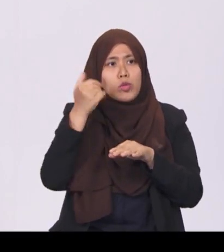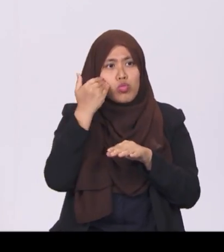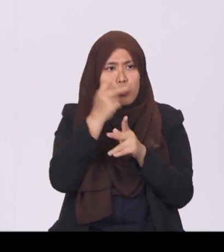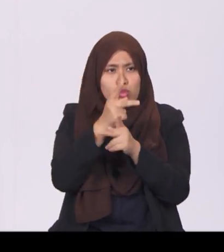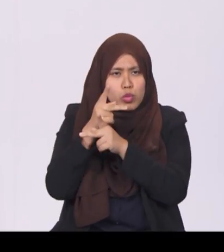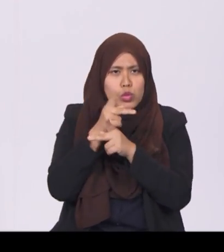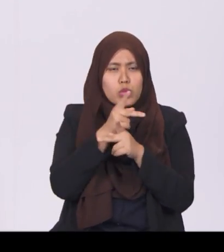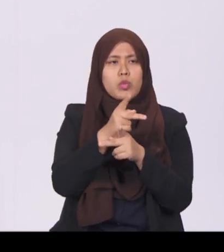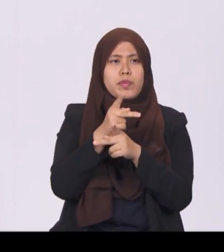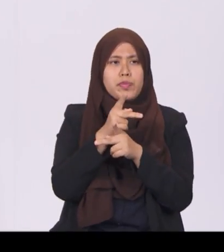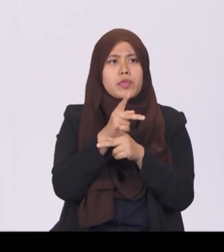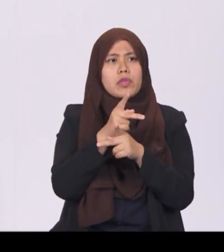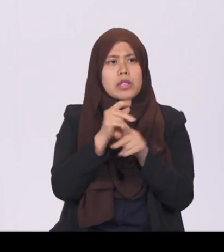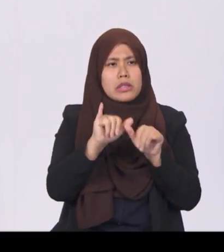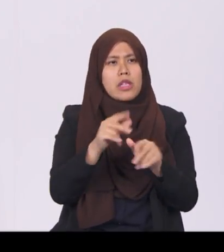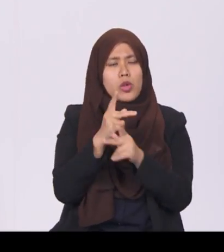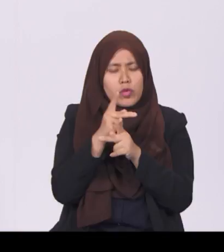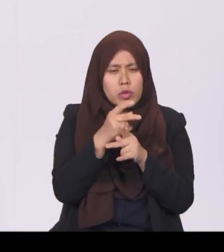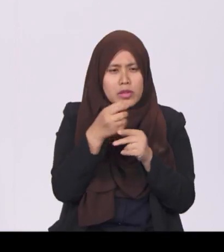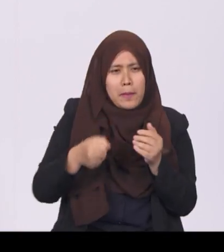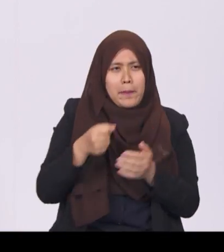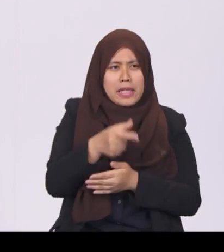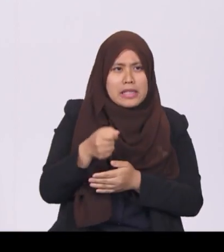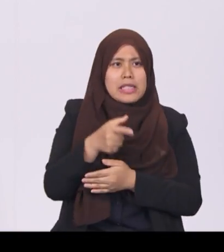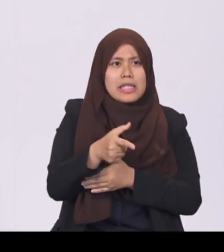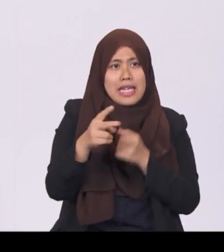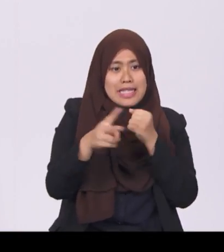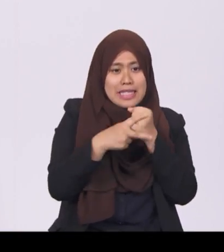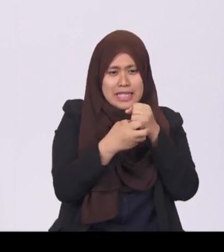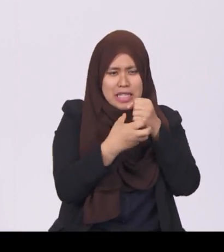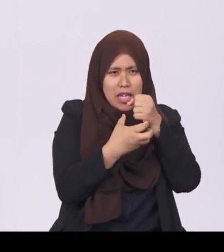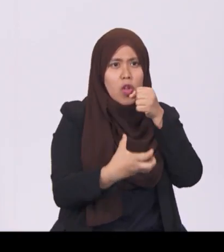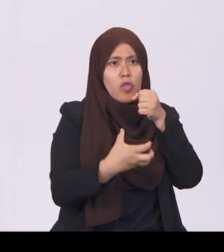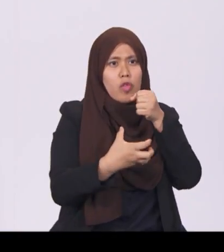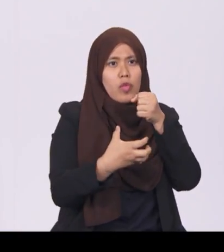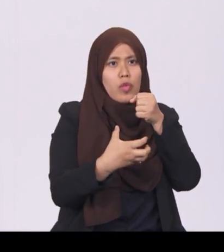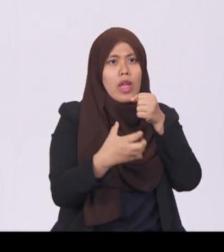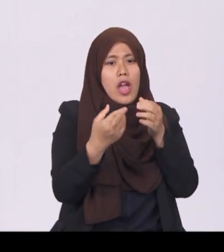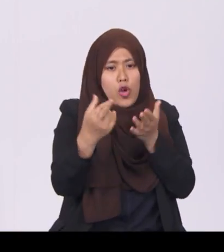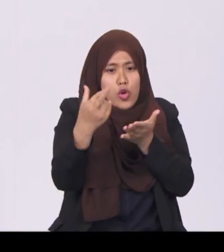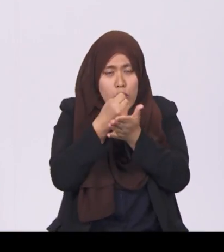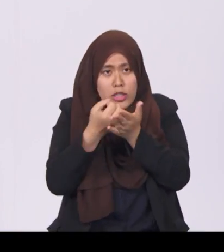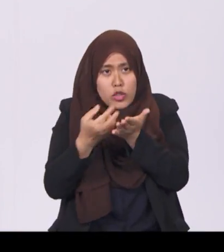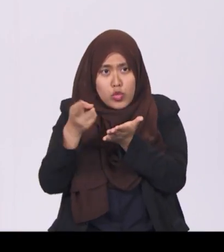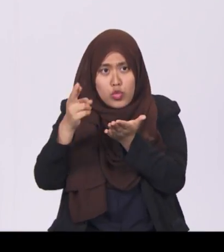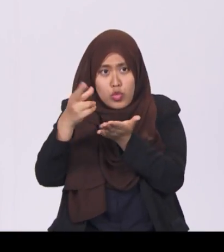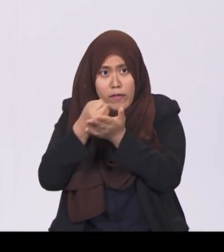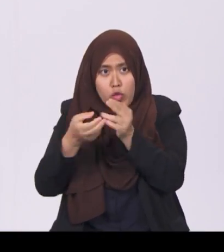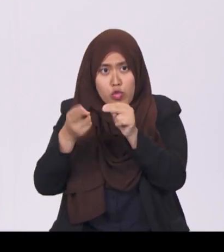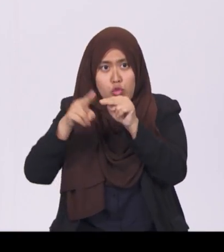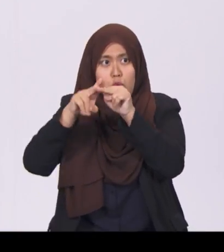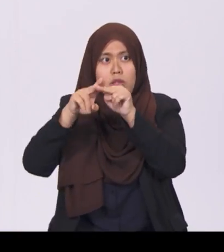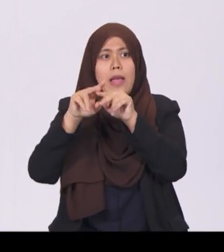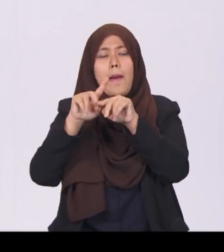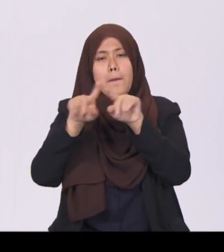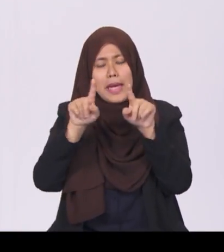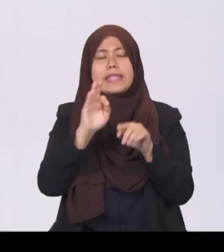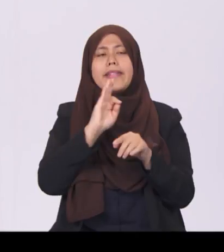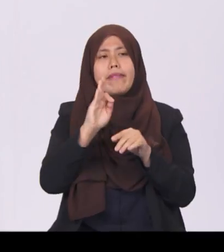save up where possible and raise revenues, but in a fair and progressive way. This way, we can